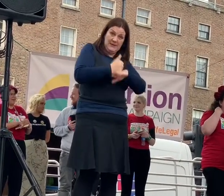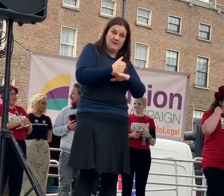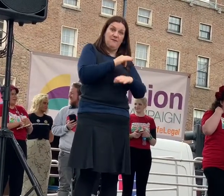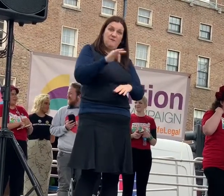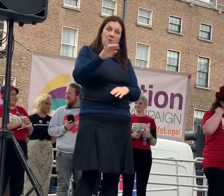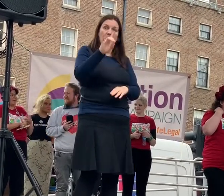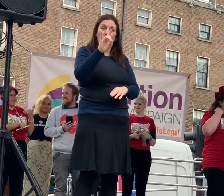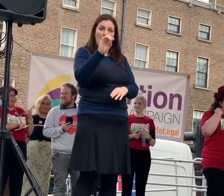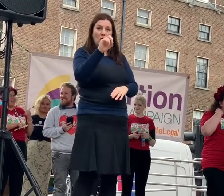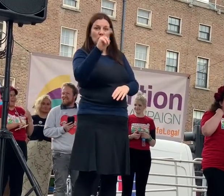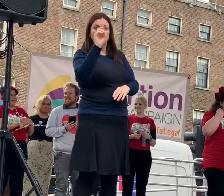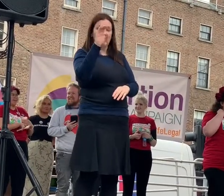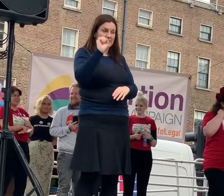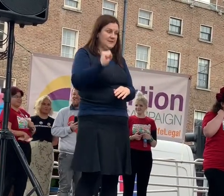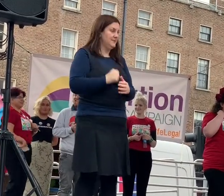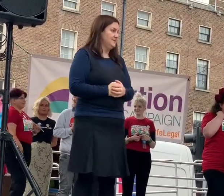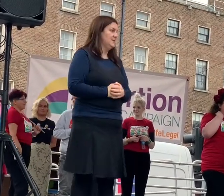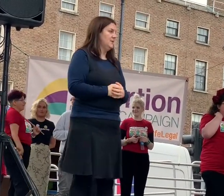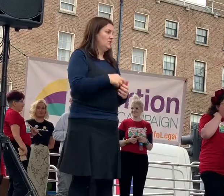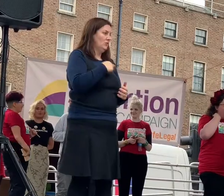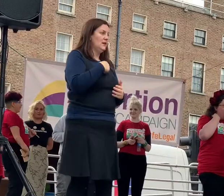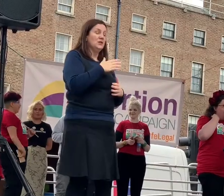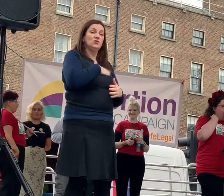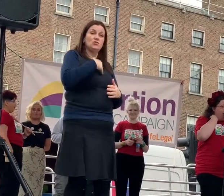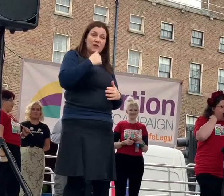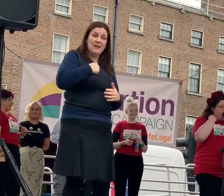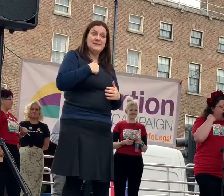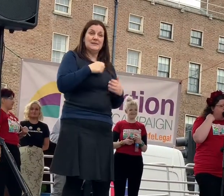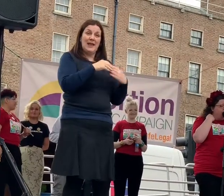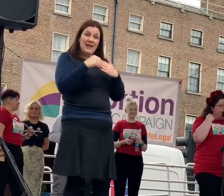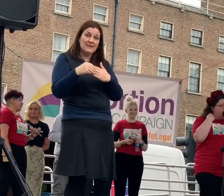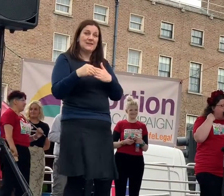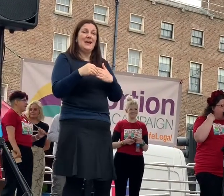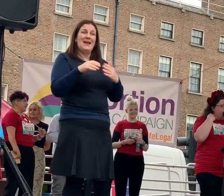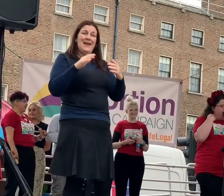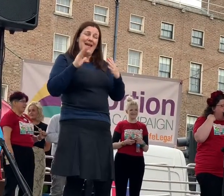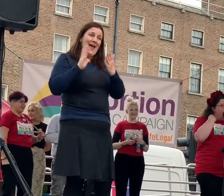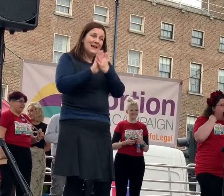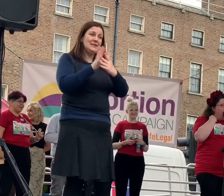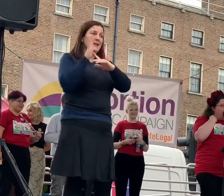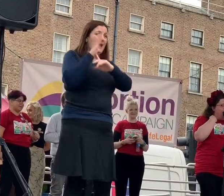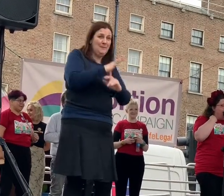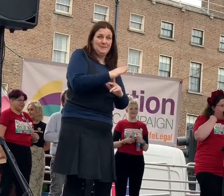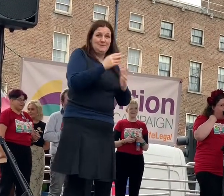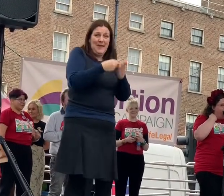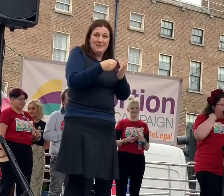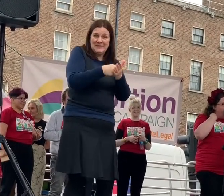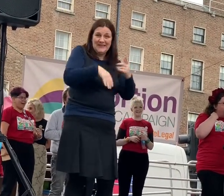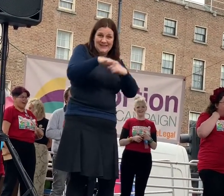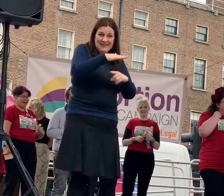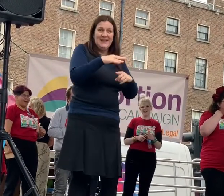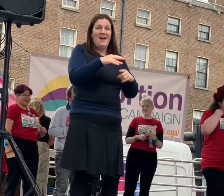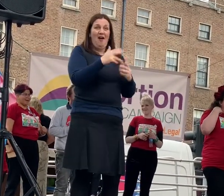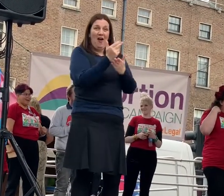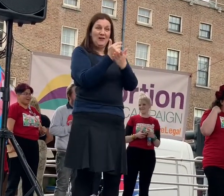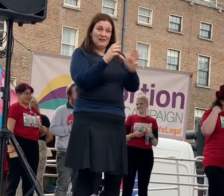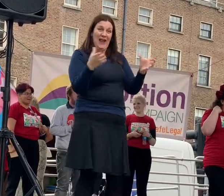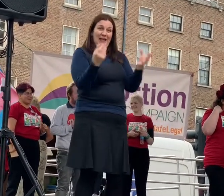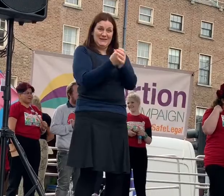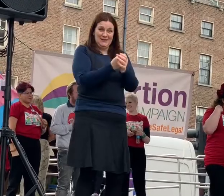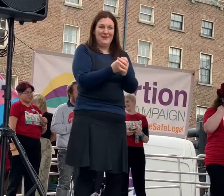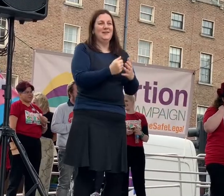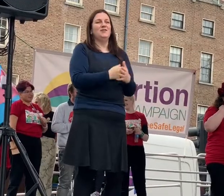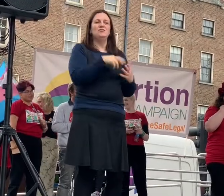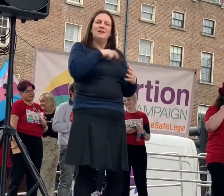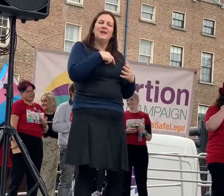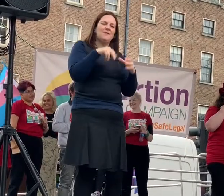.RIP, a trans-led, anti-capitalist, multidisciplinary art collective. Their work explores